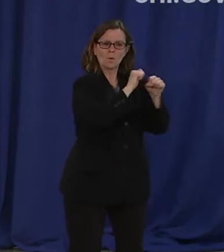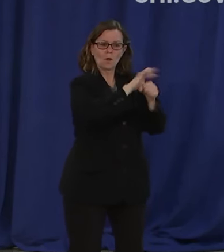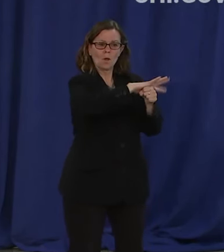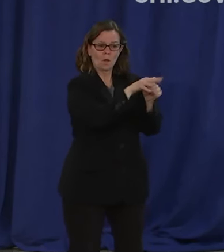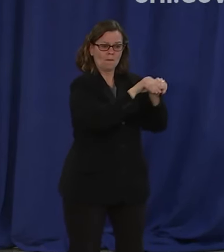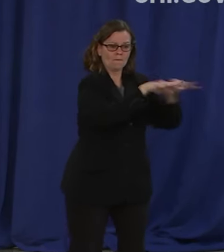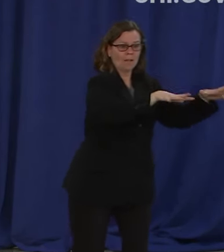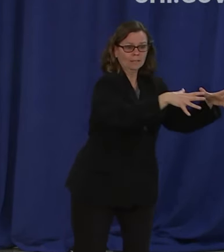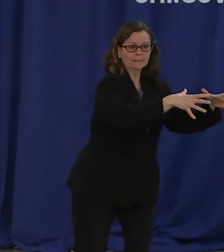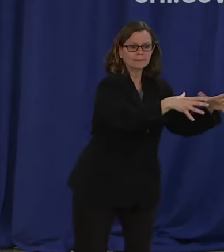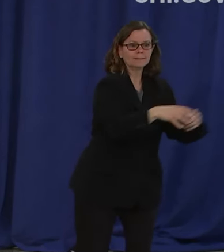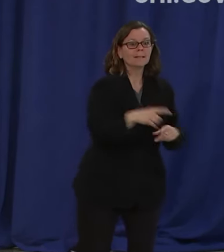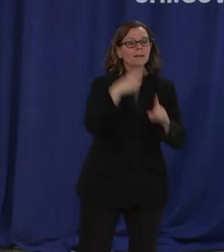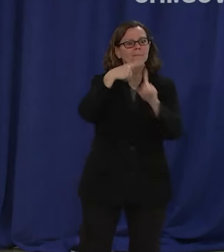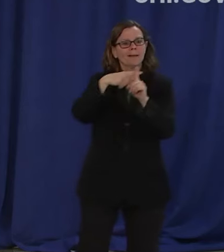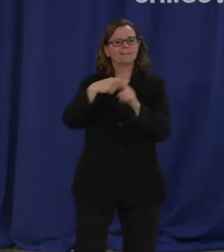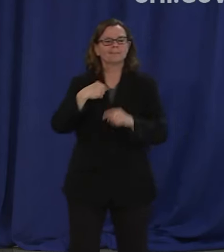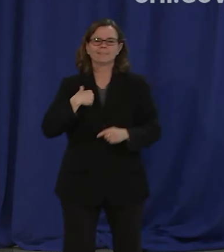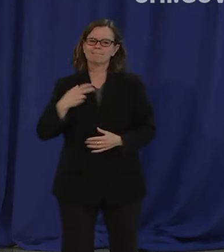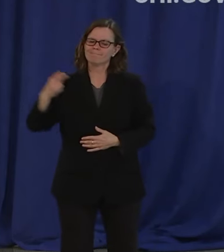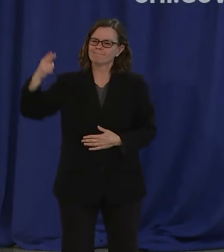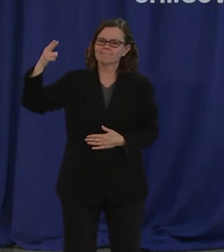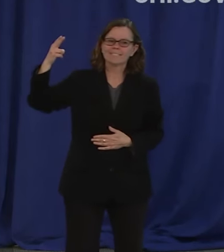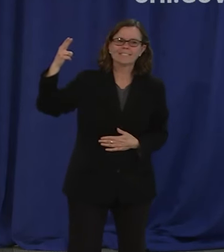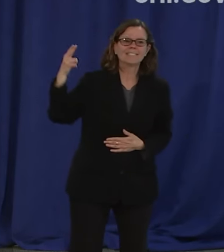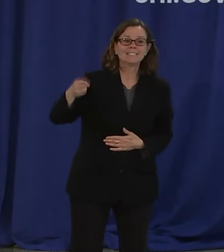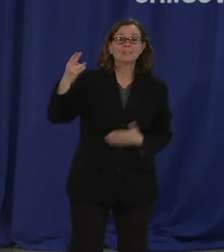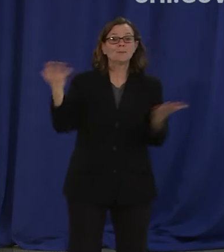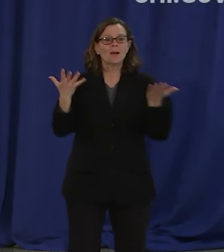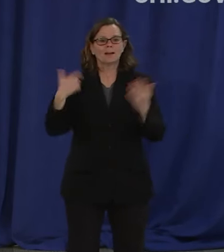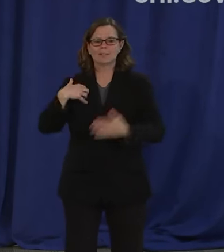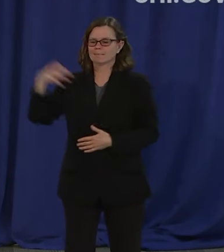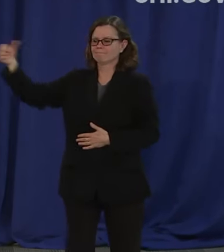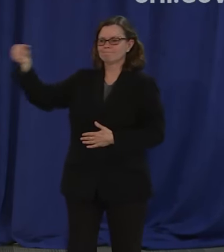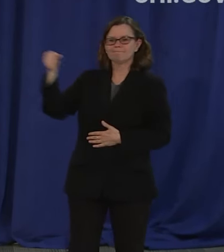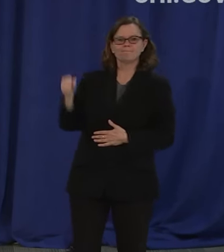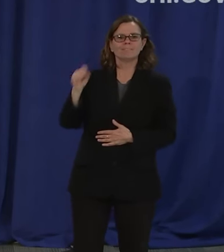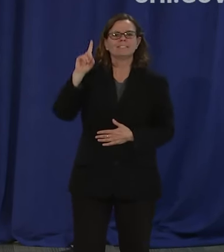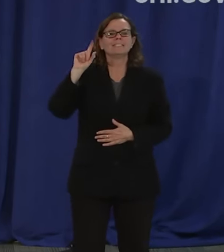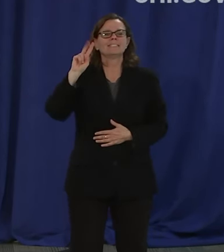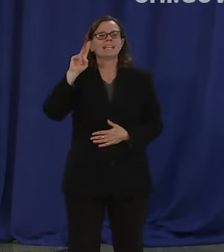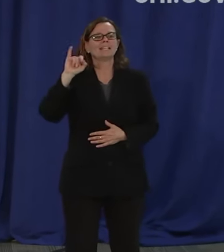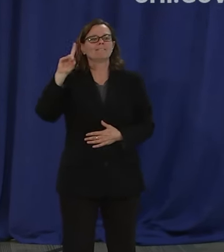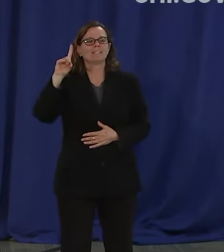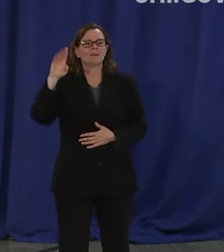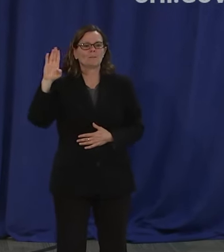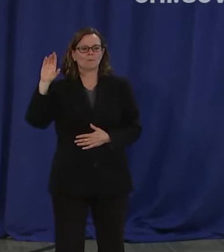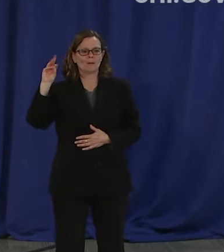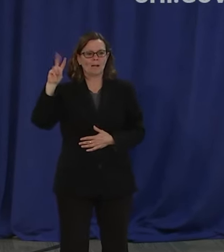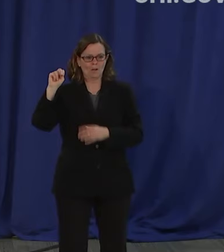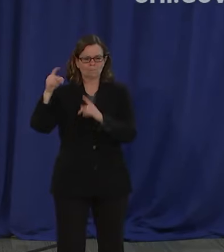took historic steps with the appointment of David Brown as the 63rd Superintendent of the Chicago Police Department.